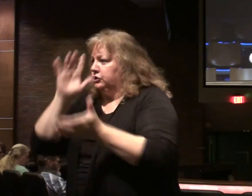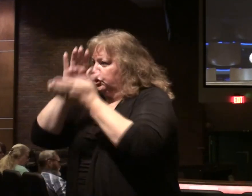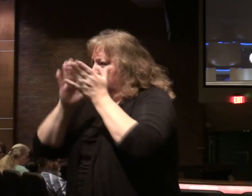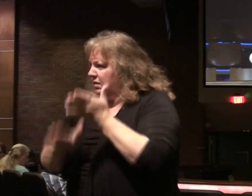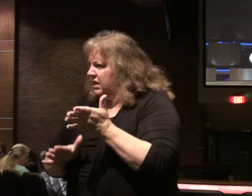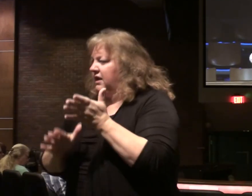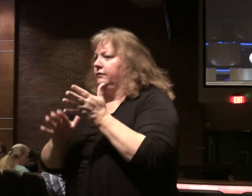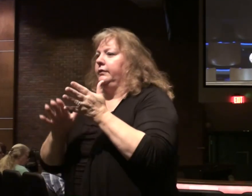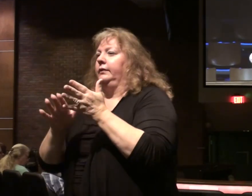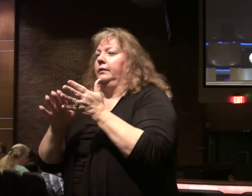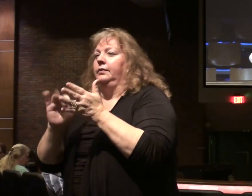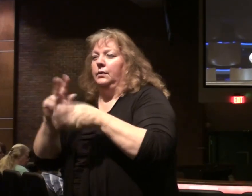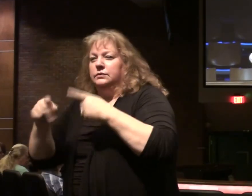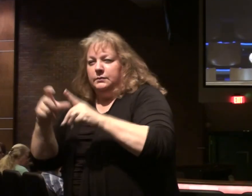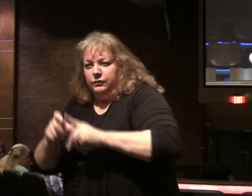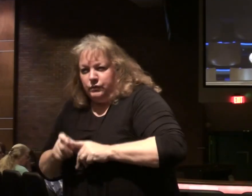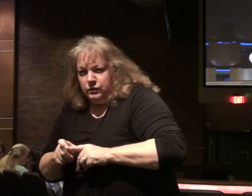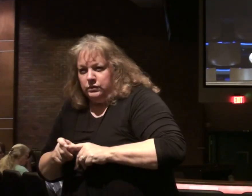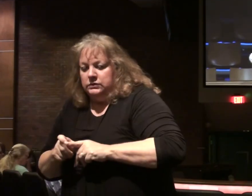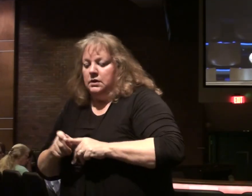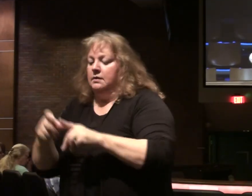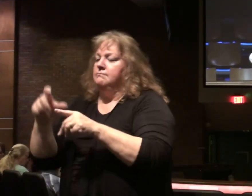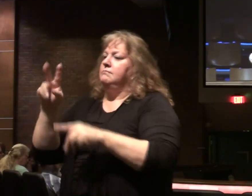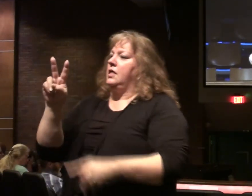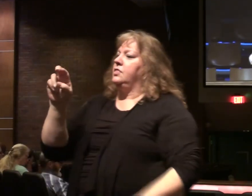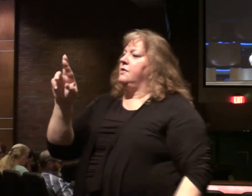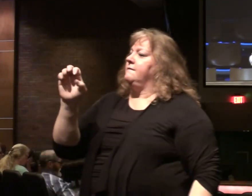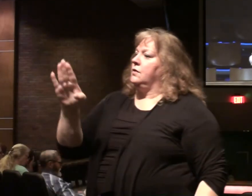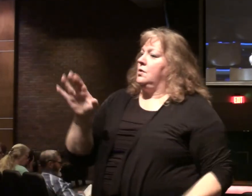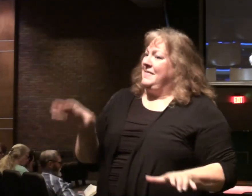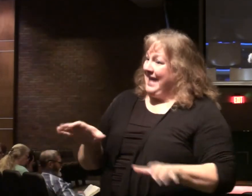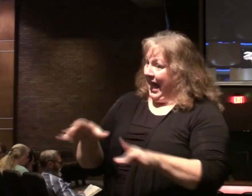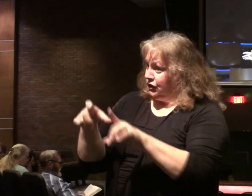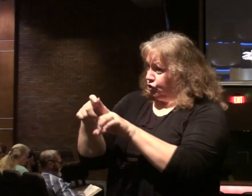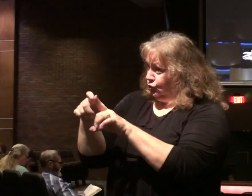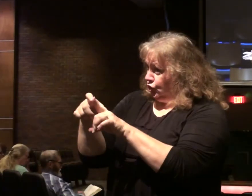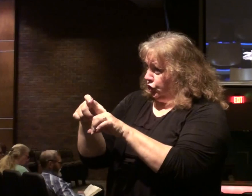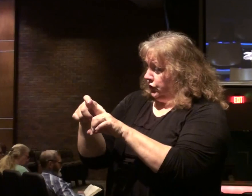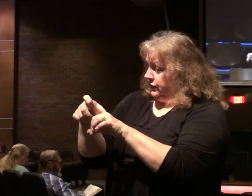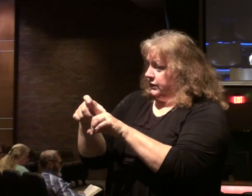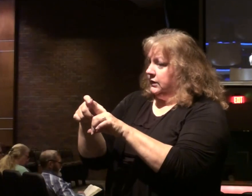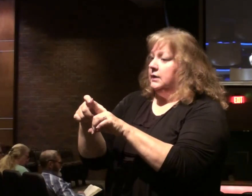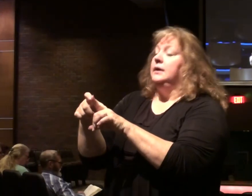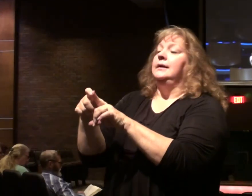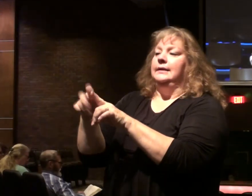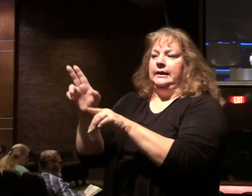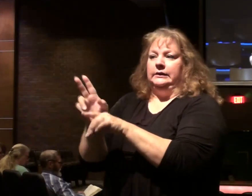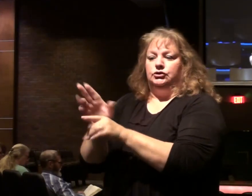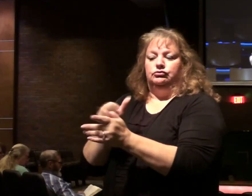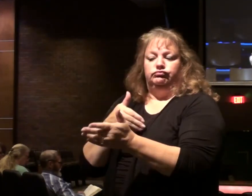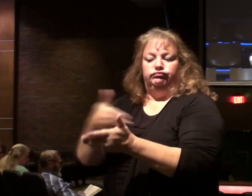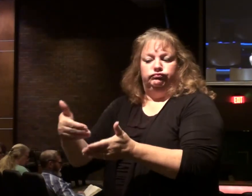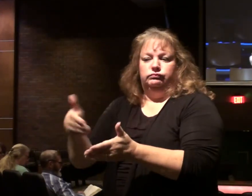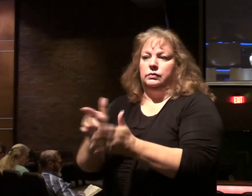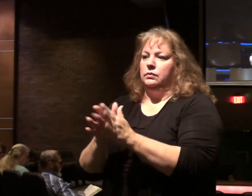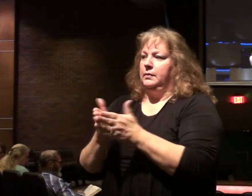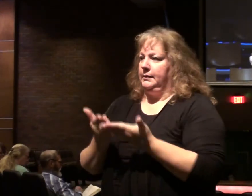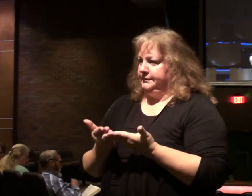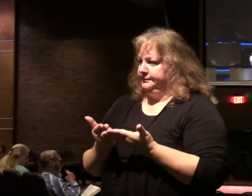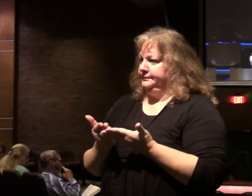Christian, believer, brethren, terms like that. But the verb form of this noun, manzano, is used throughout the epistles.